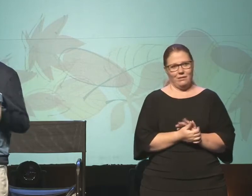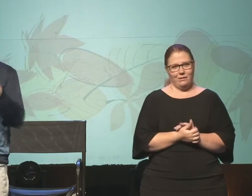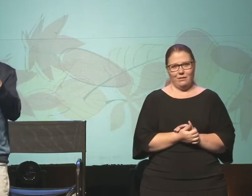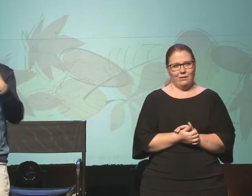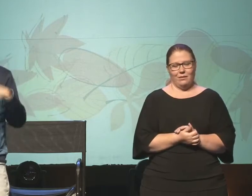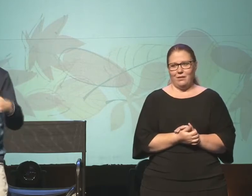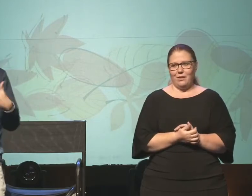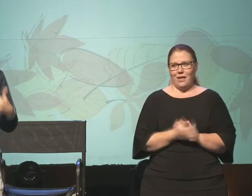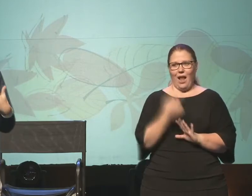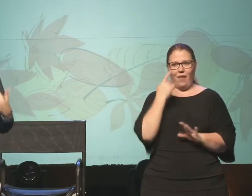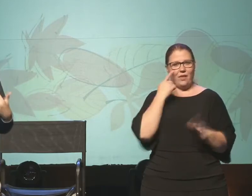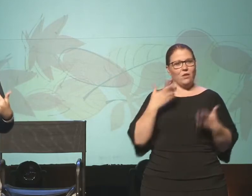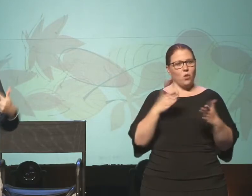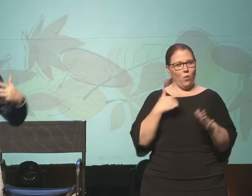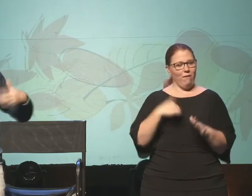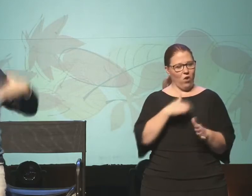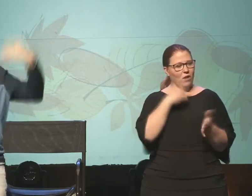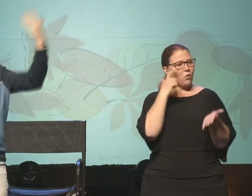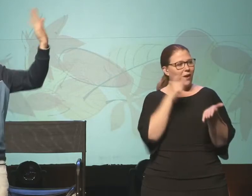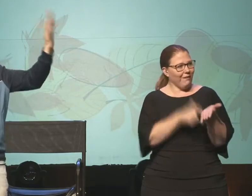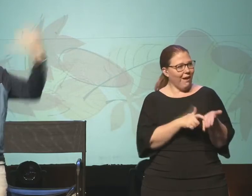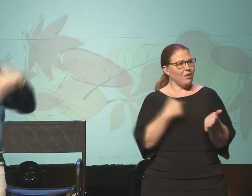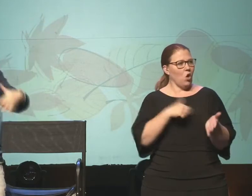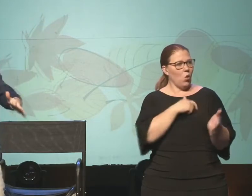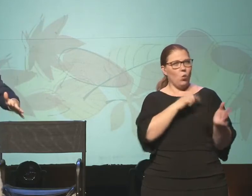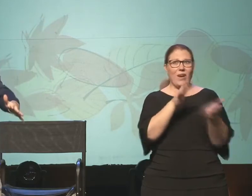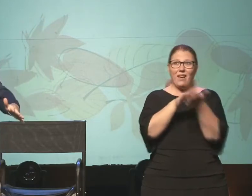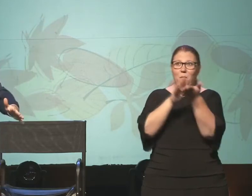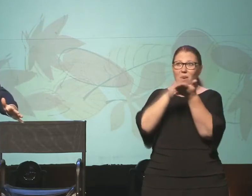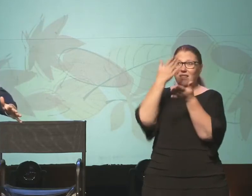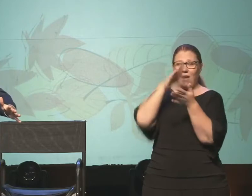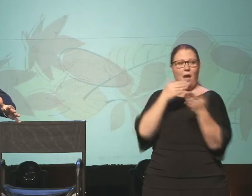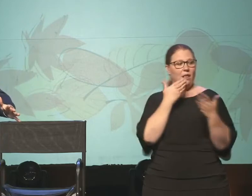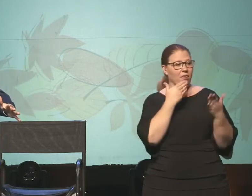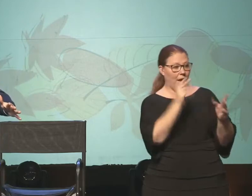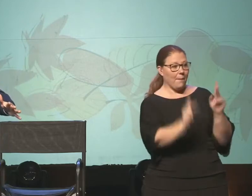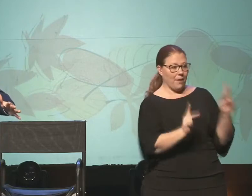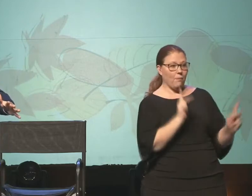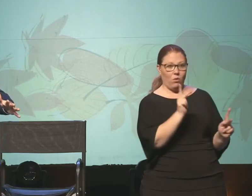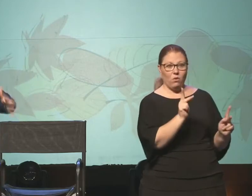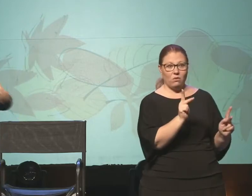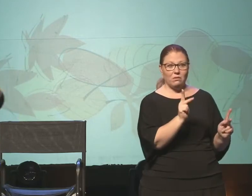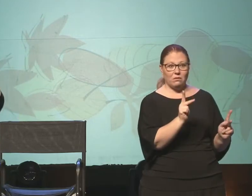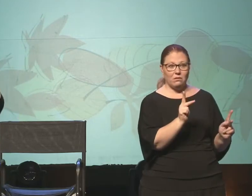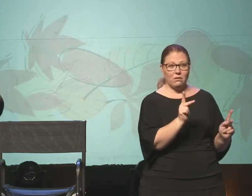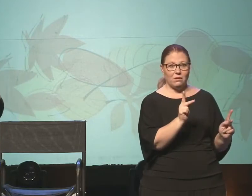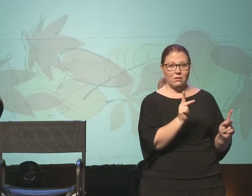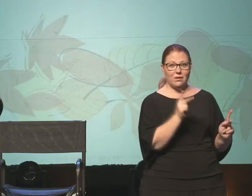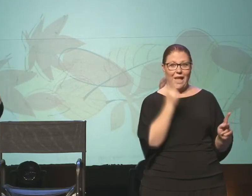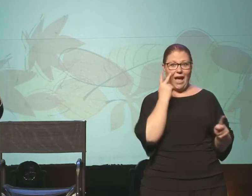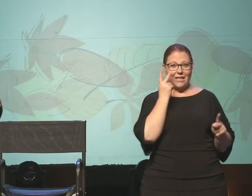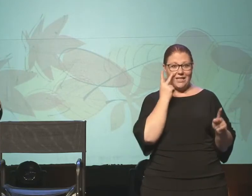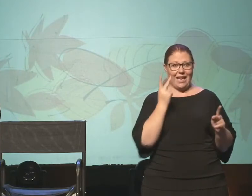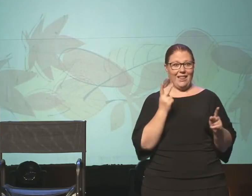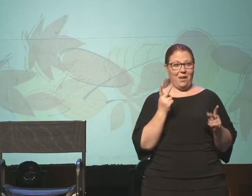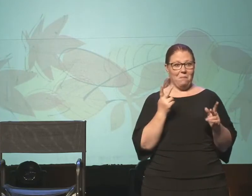And I think there's a way for us to recognize we can praise God and thank people and see them intertwined. Because that's what I think the Samaritan